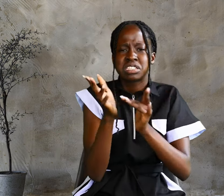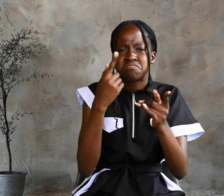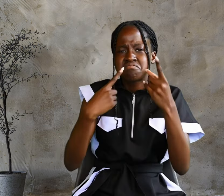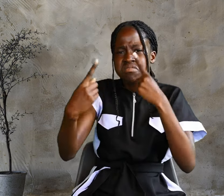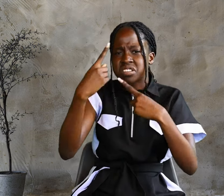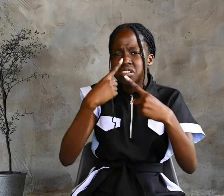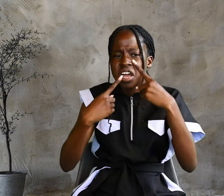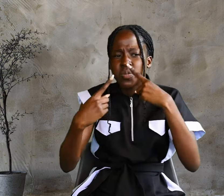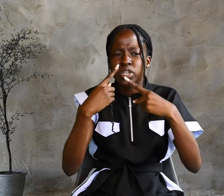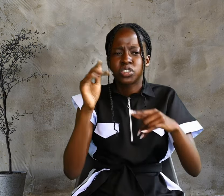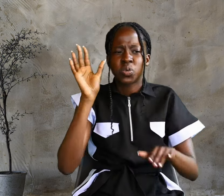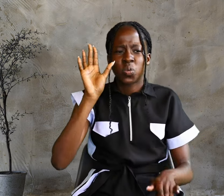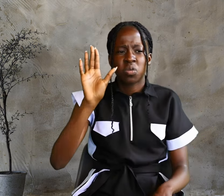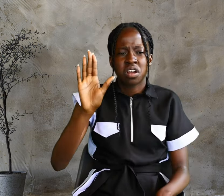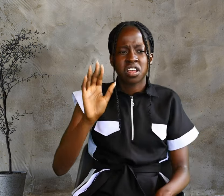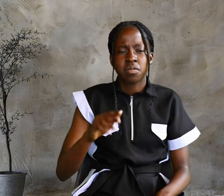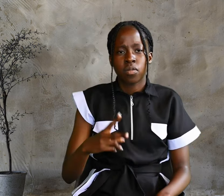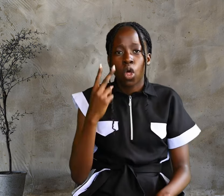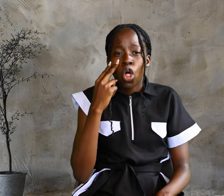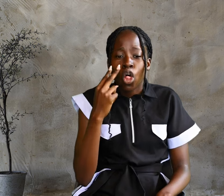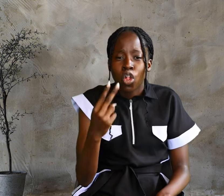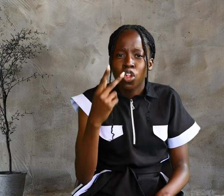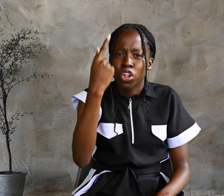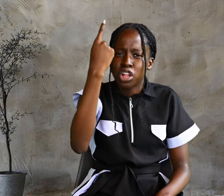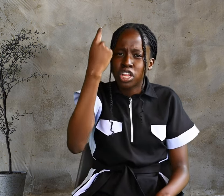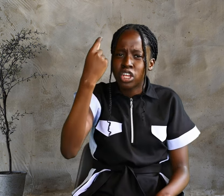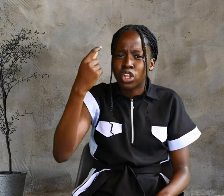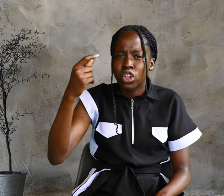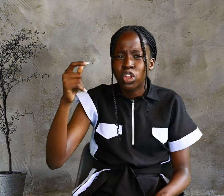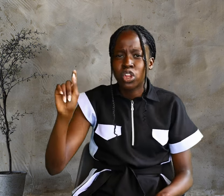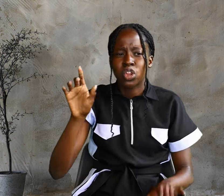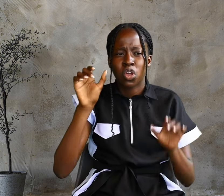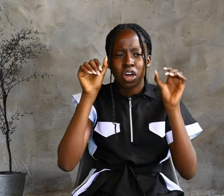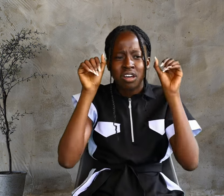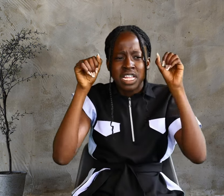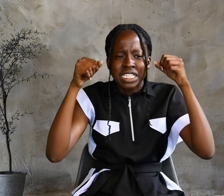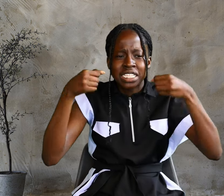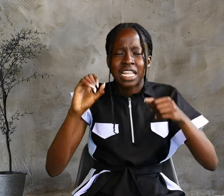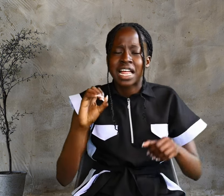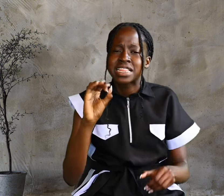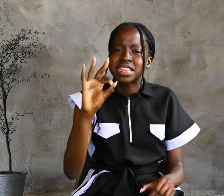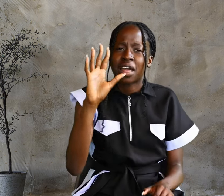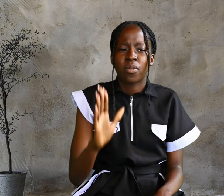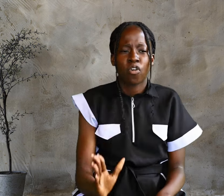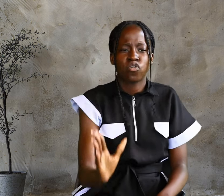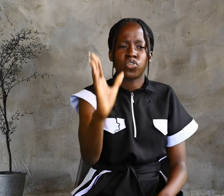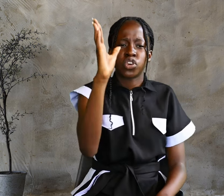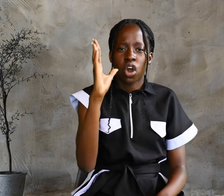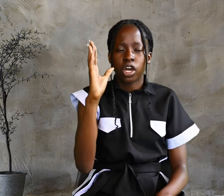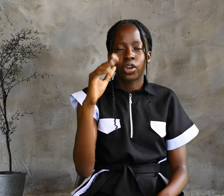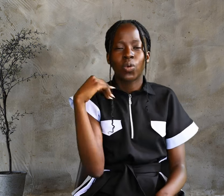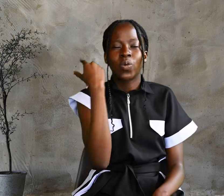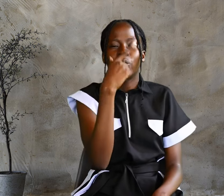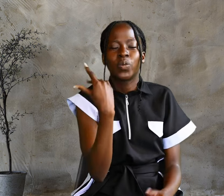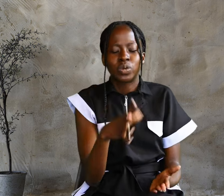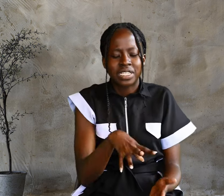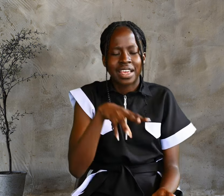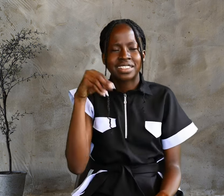coming toward him and said, Look, the Lamb of God who takes